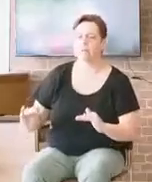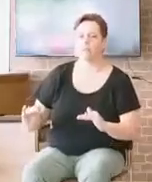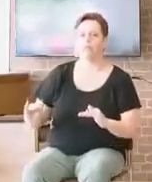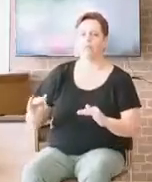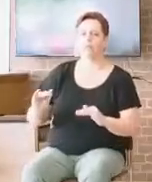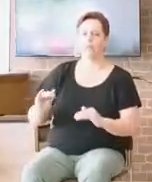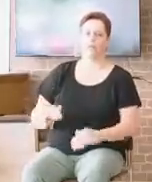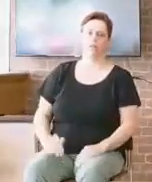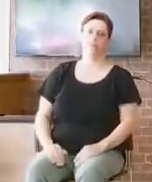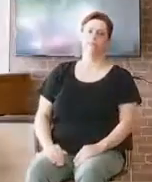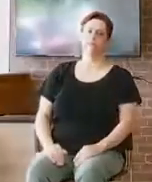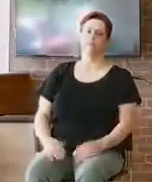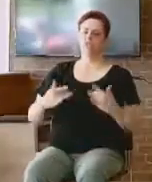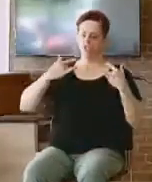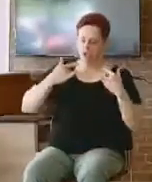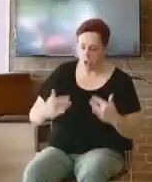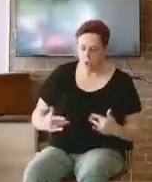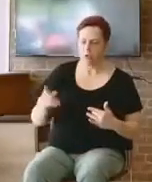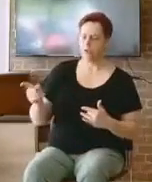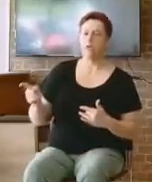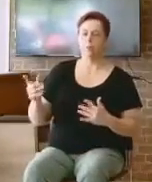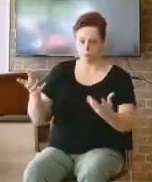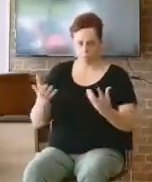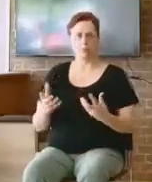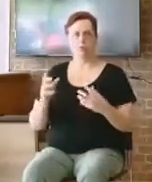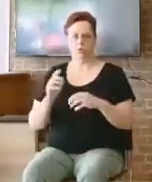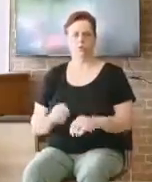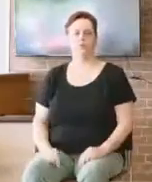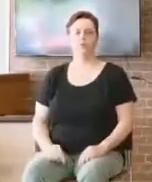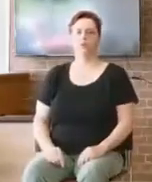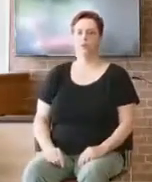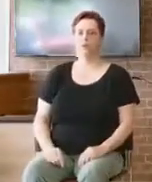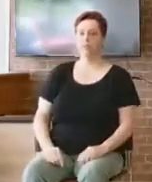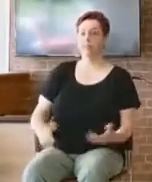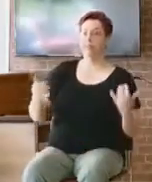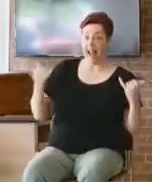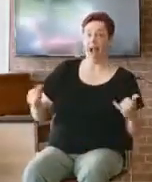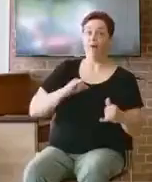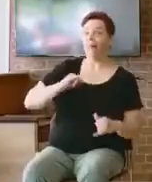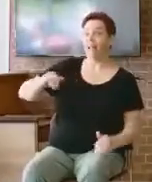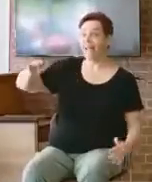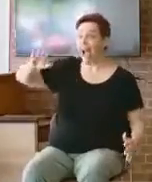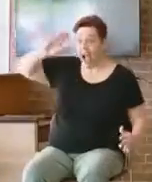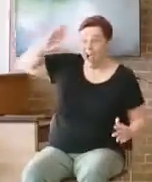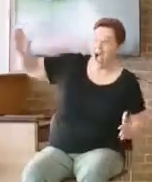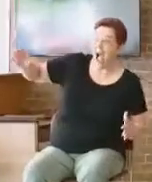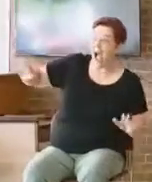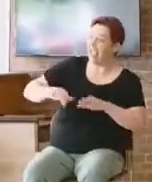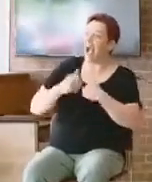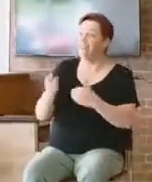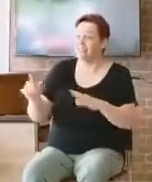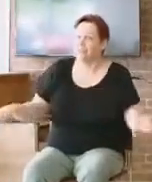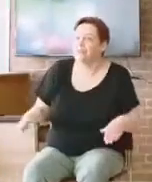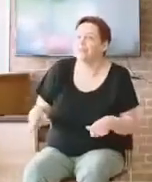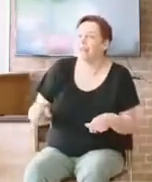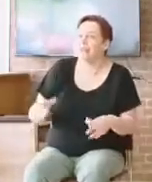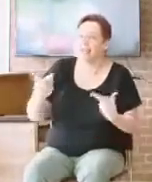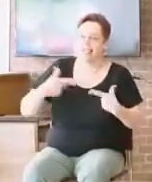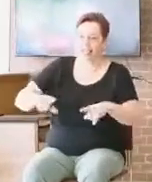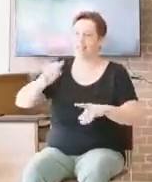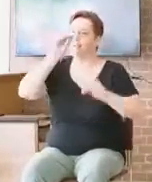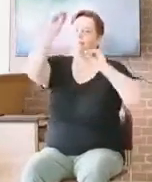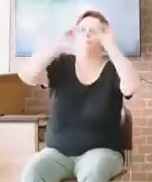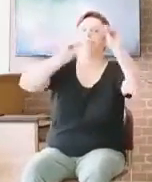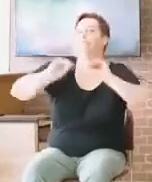But now when I go to work, if I'm not like, hey, guys, how you doing? Let's do this. Let's stock shelf because I love it so